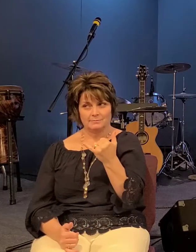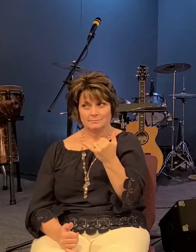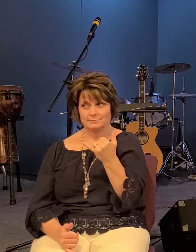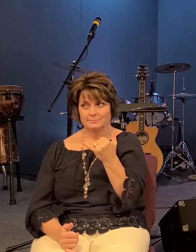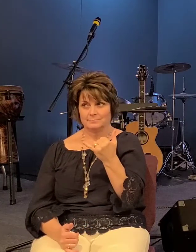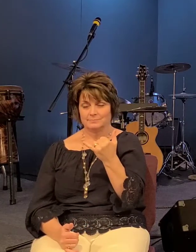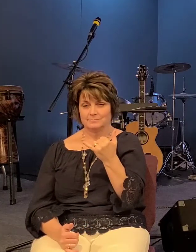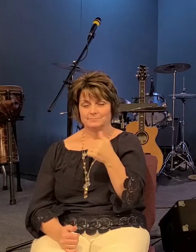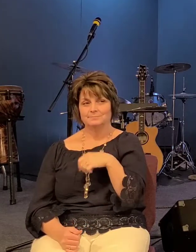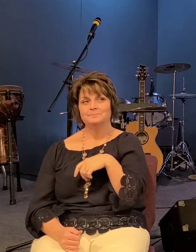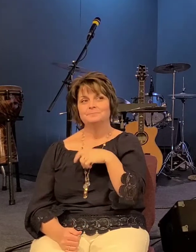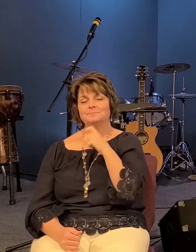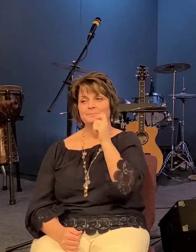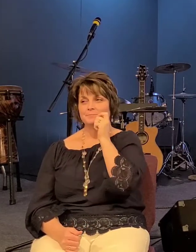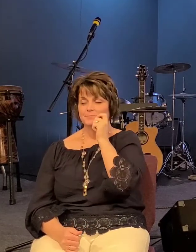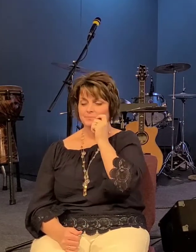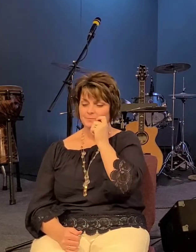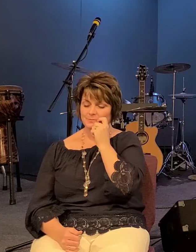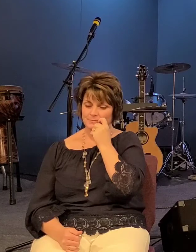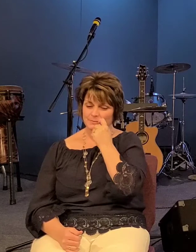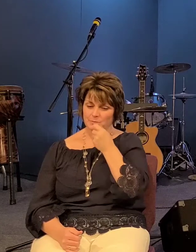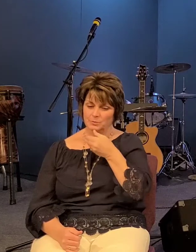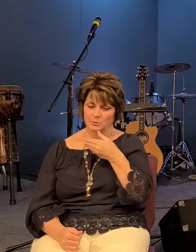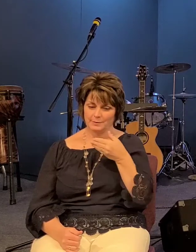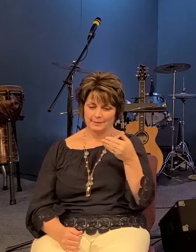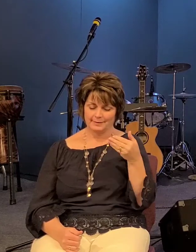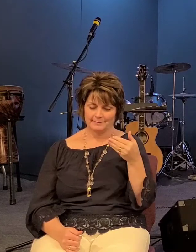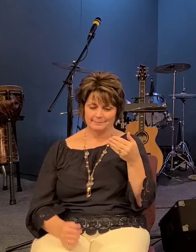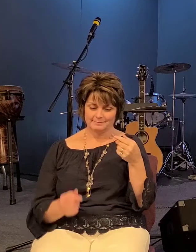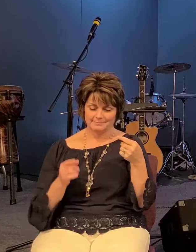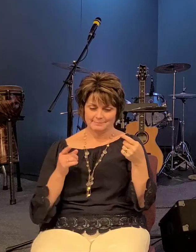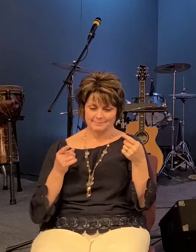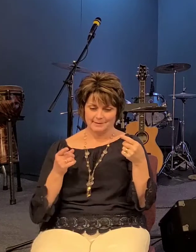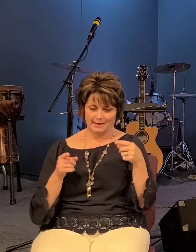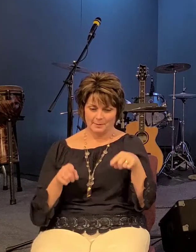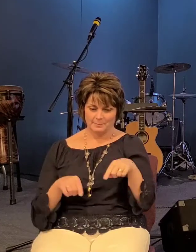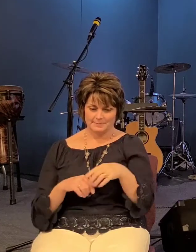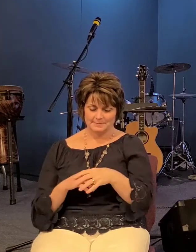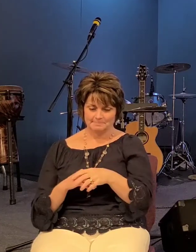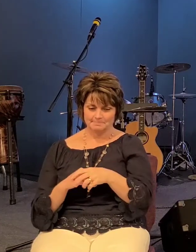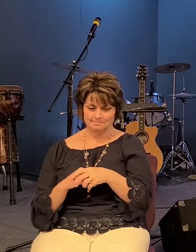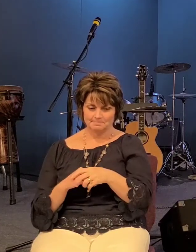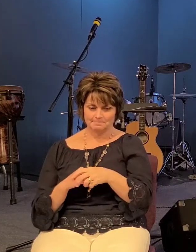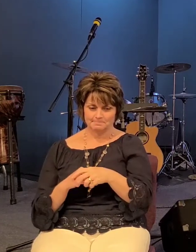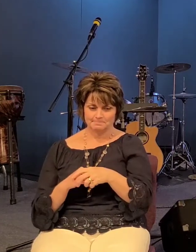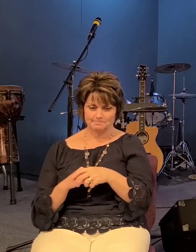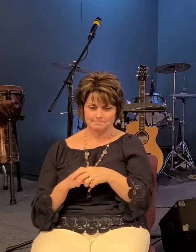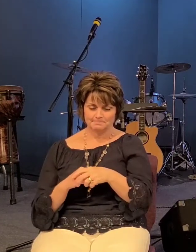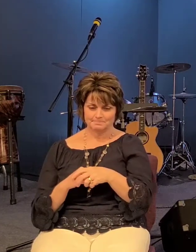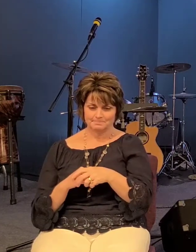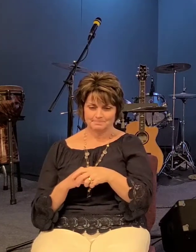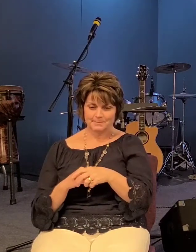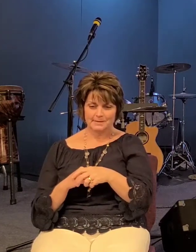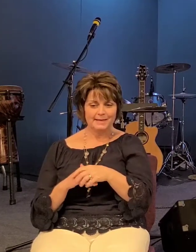there's a cool thing about what happens whenever whenever the word of god is shared